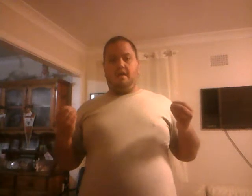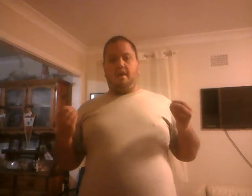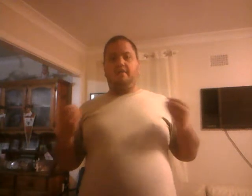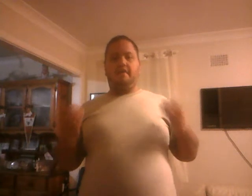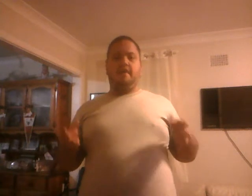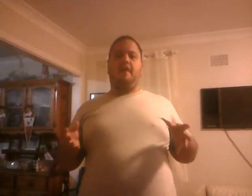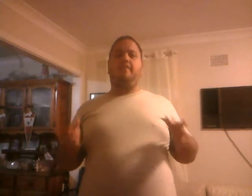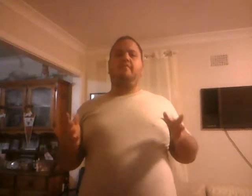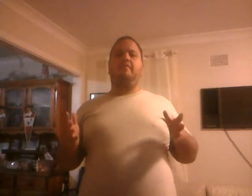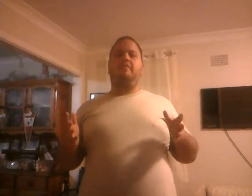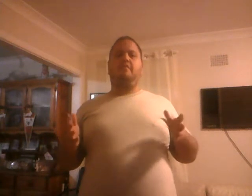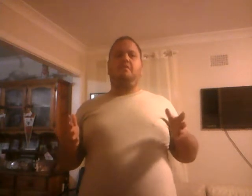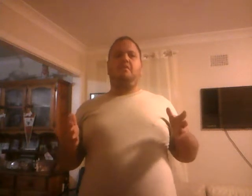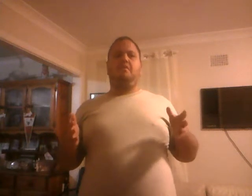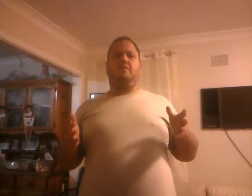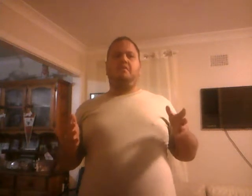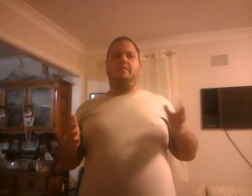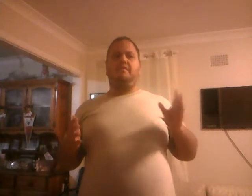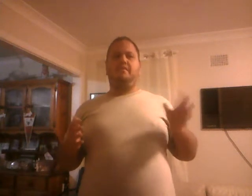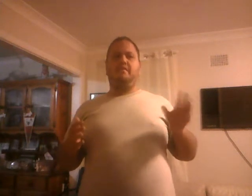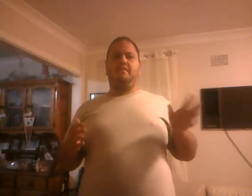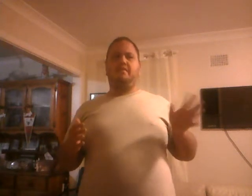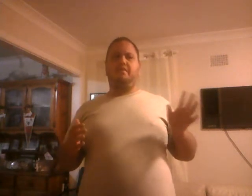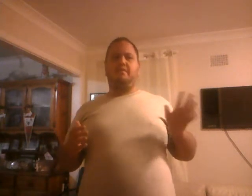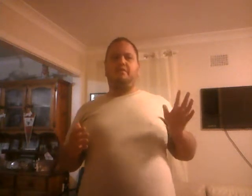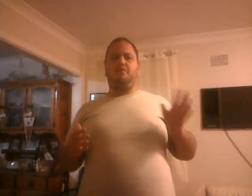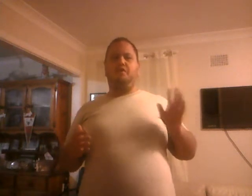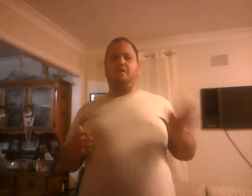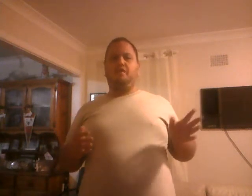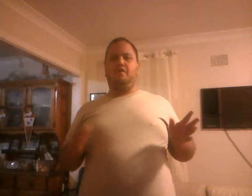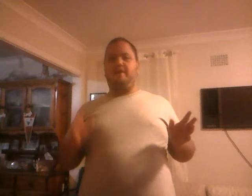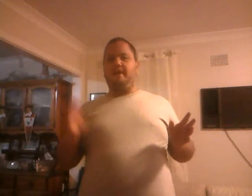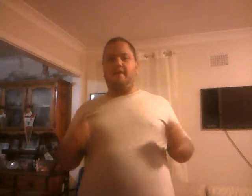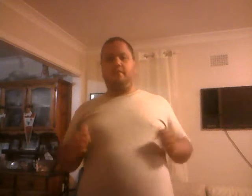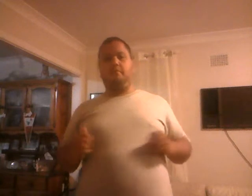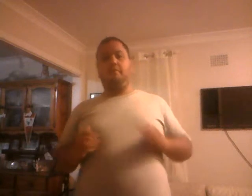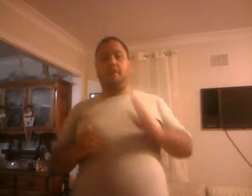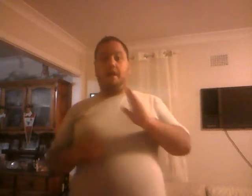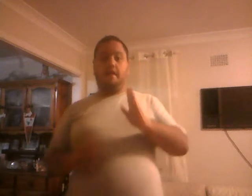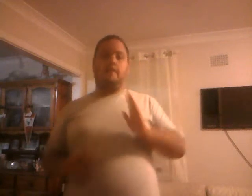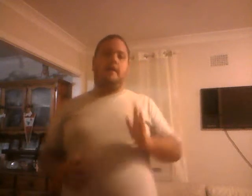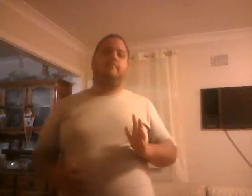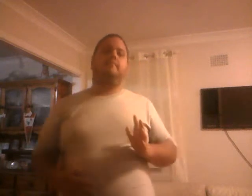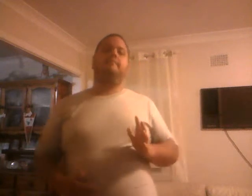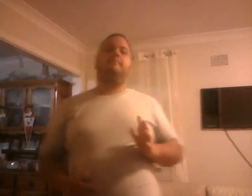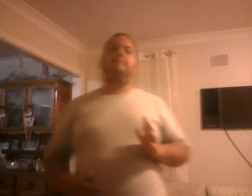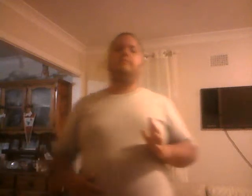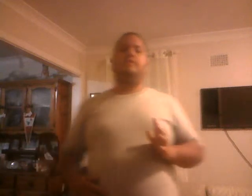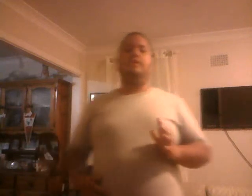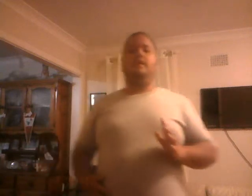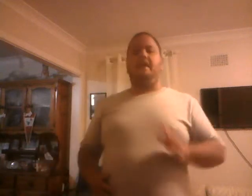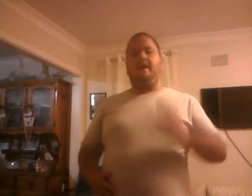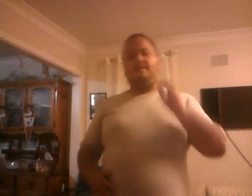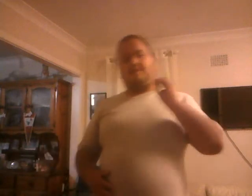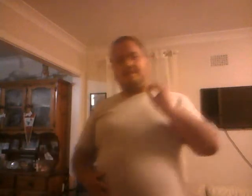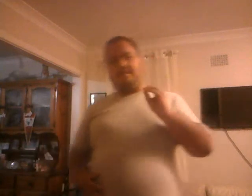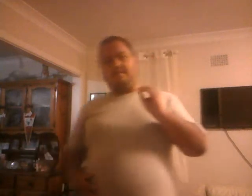And you think, hang on, this doesn't do something nerdy or geeky, but yet it does. It